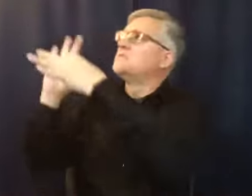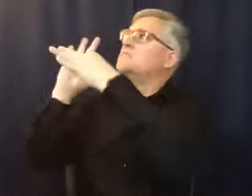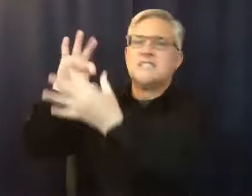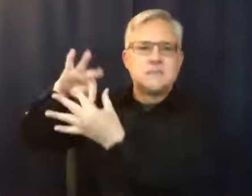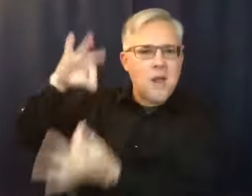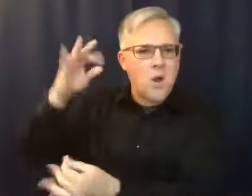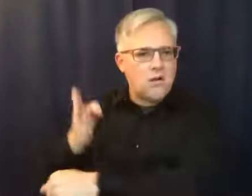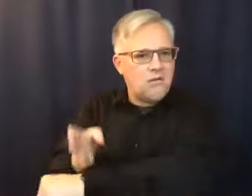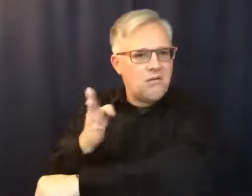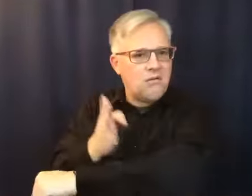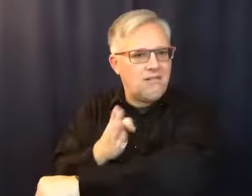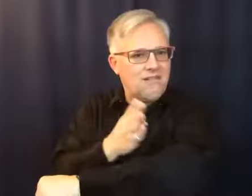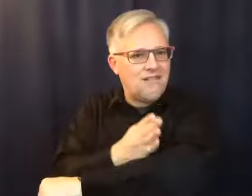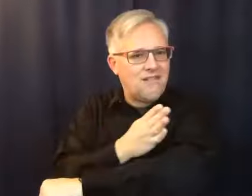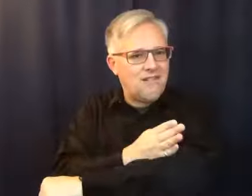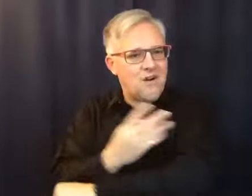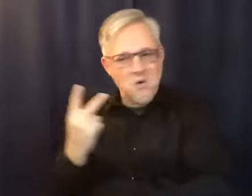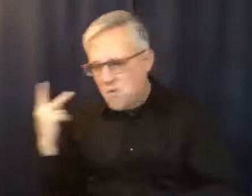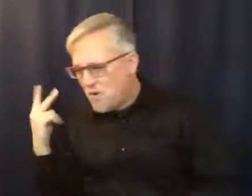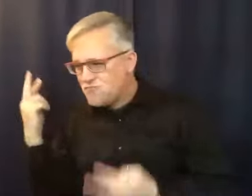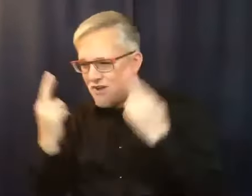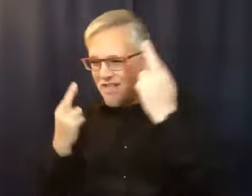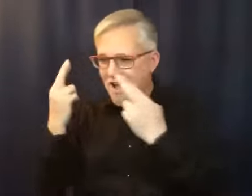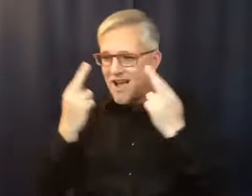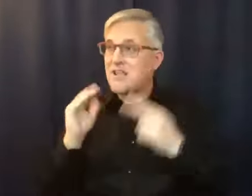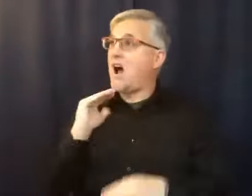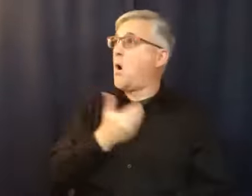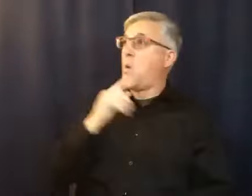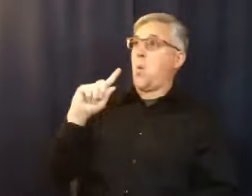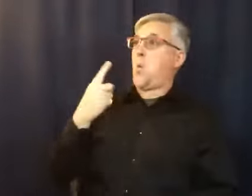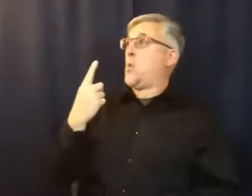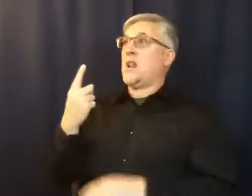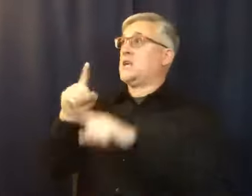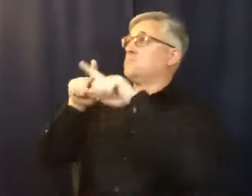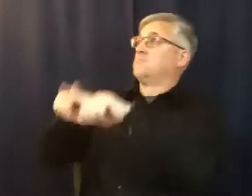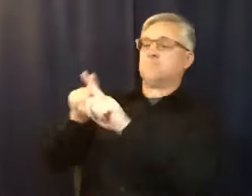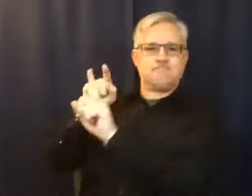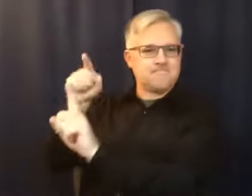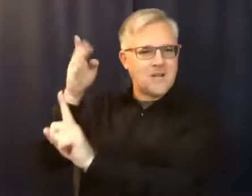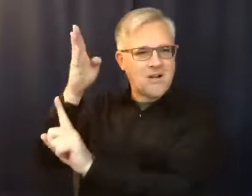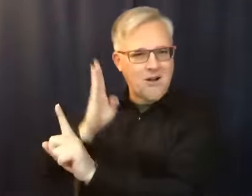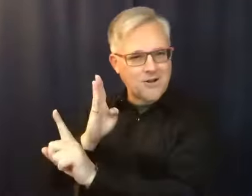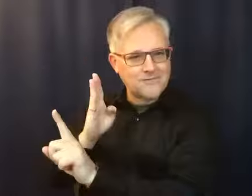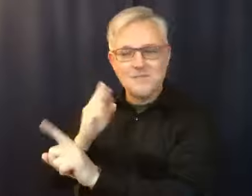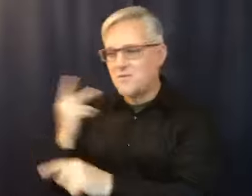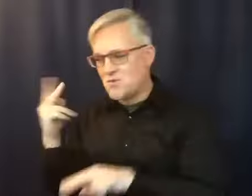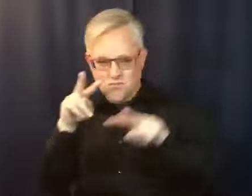only resource is to depend on God. And we watched these children grow. My daughter came to me one time, my oldest daughter.